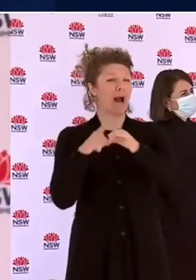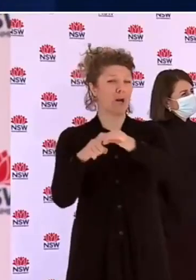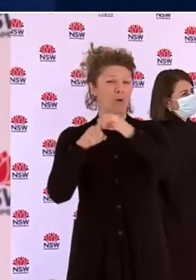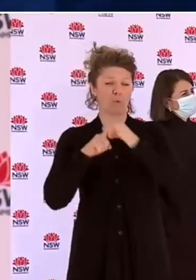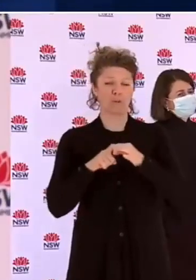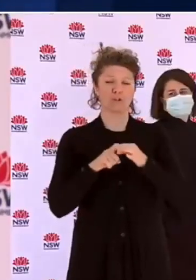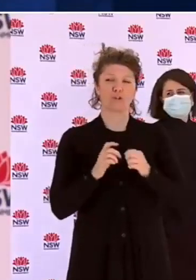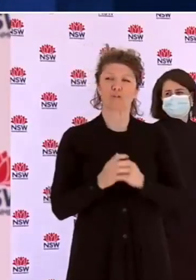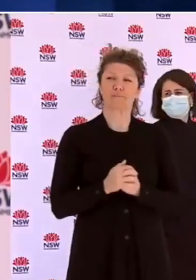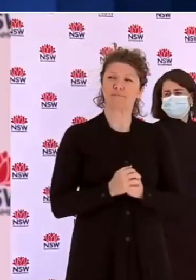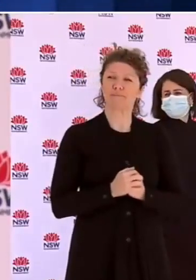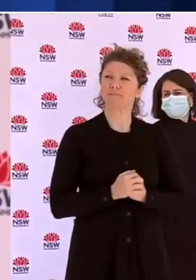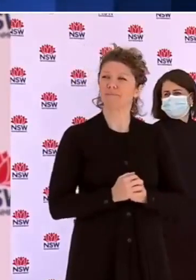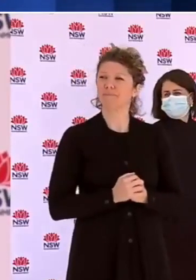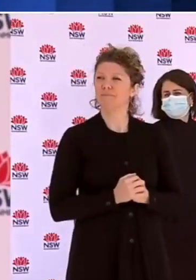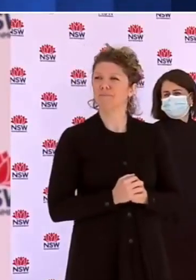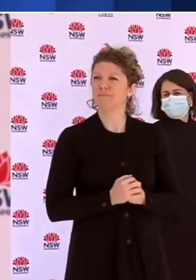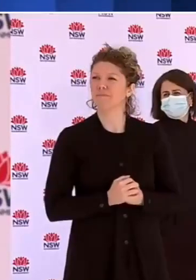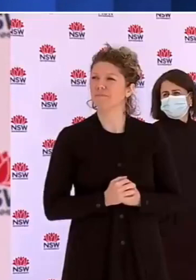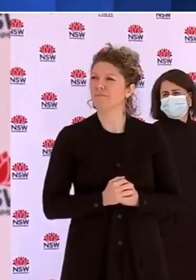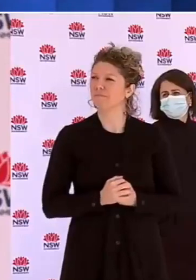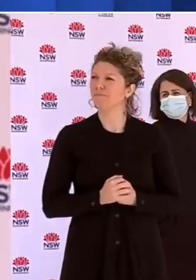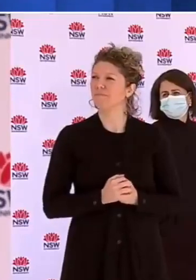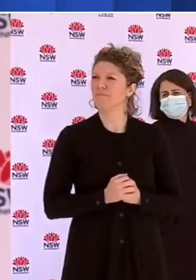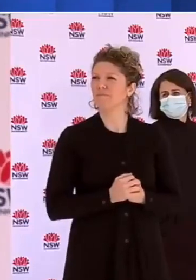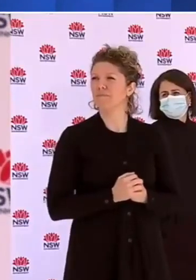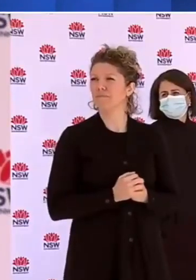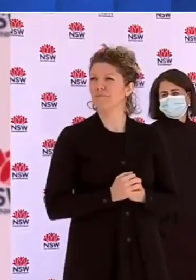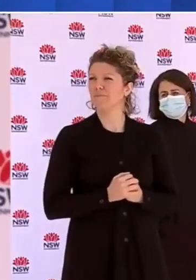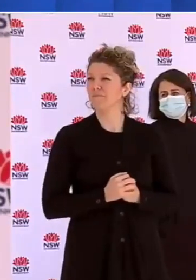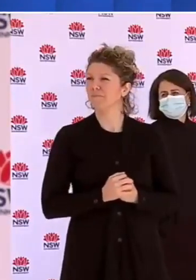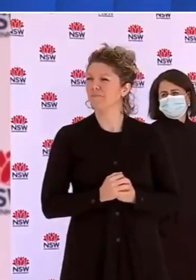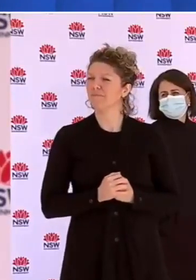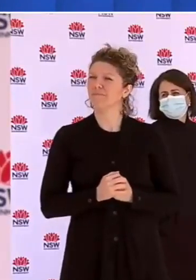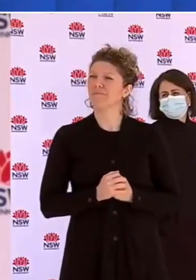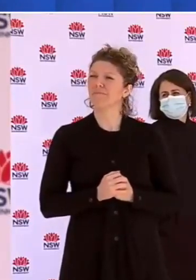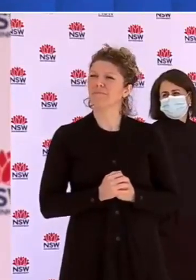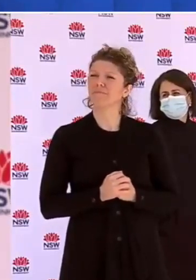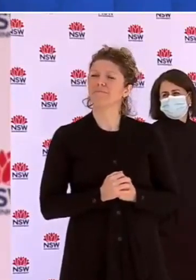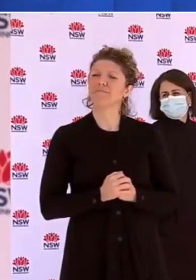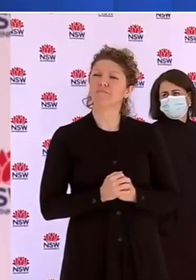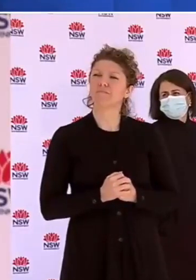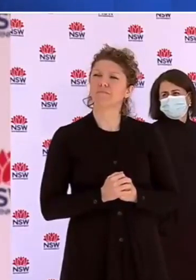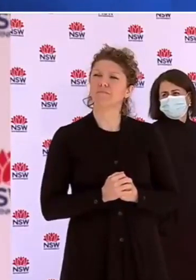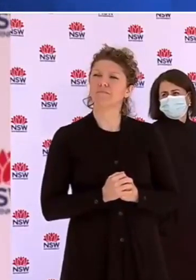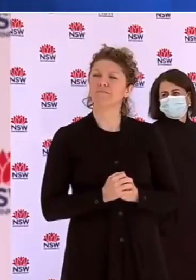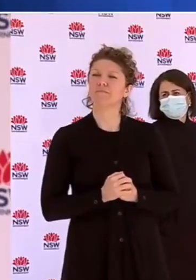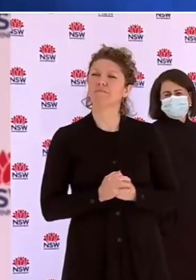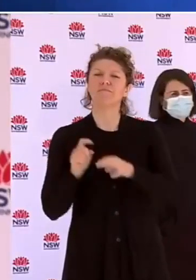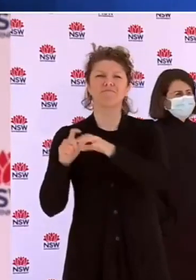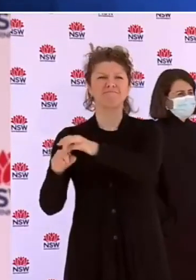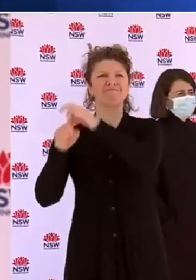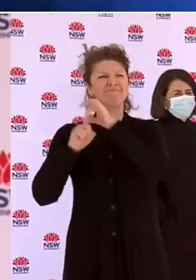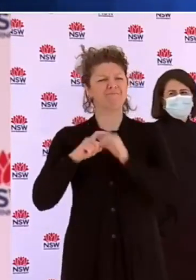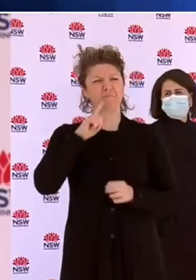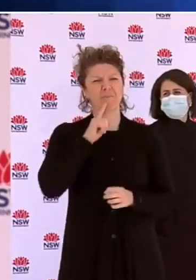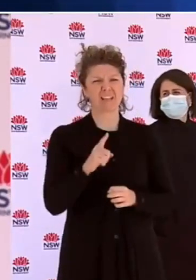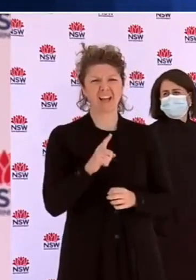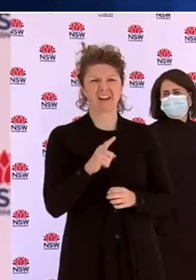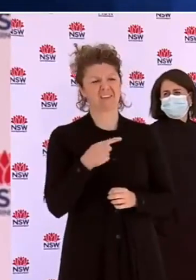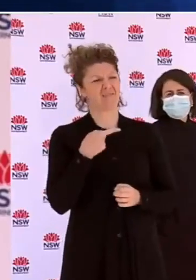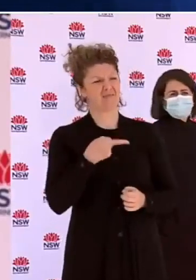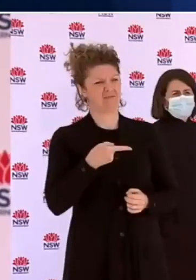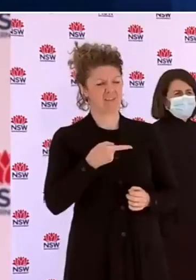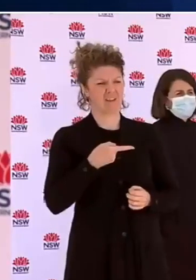I'm... James. Minister Hayes, how damaging is it for the public's perception of the state government's vaccine rollout that New South Wales, your department,